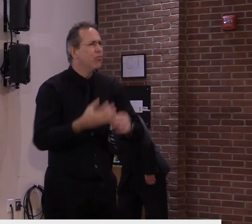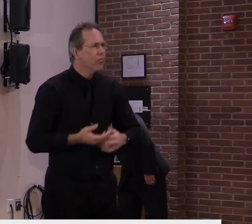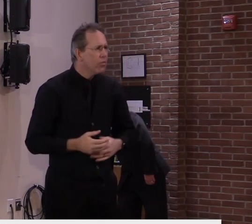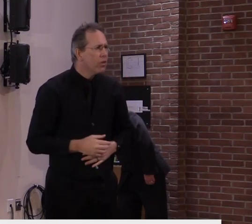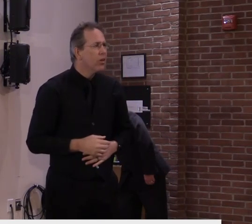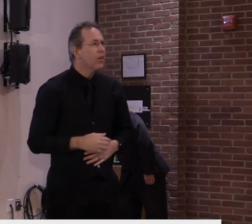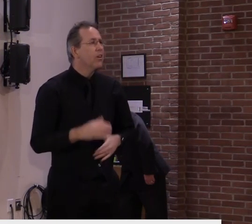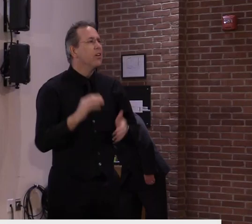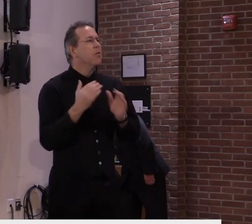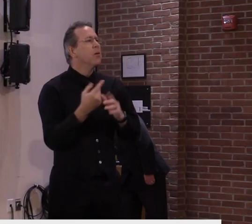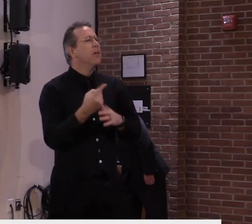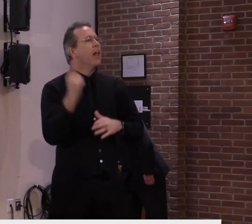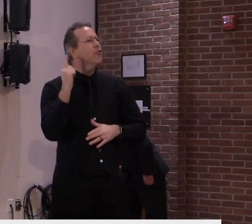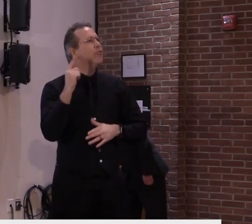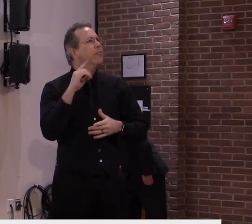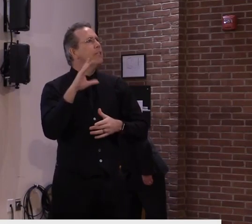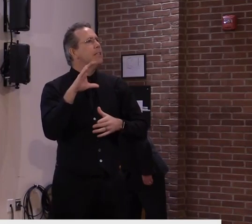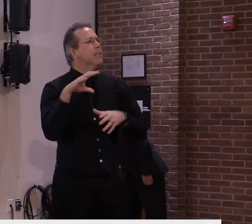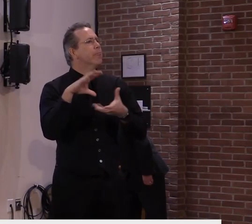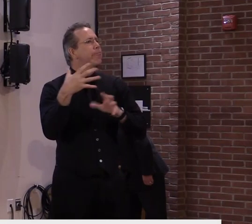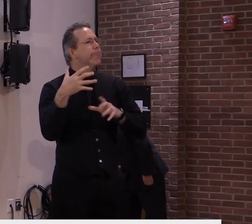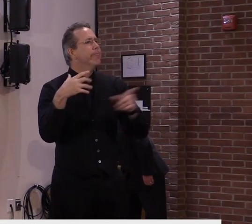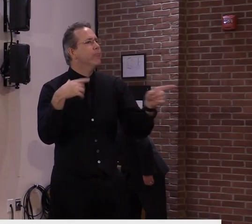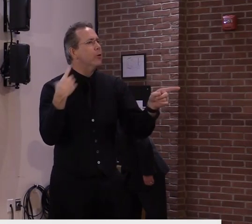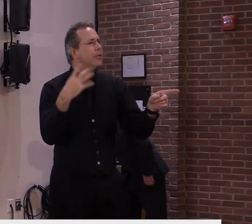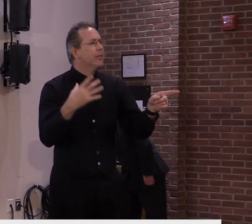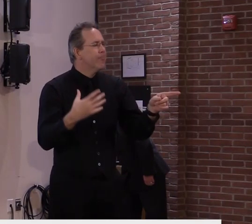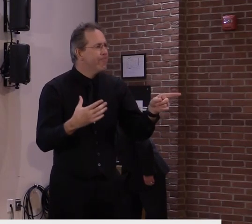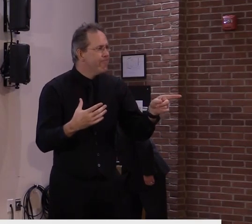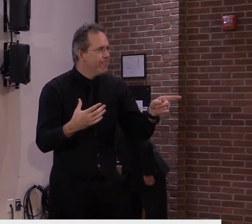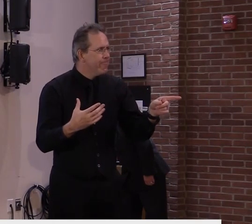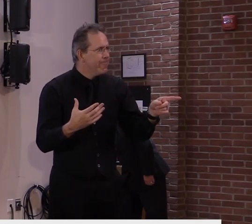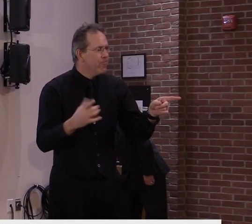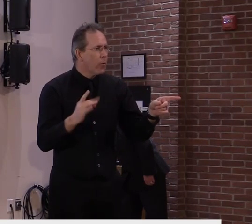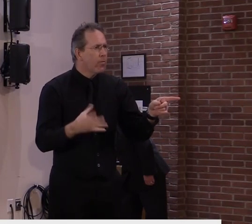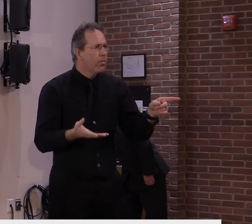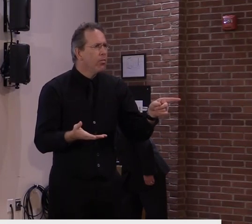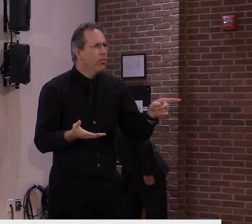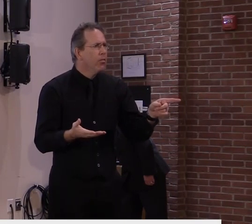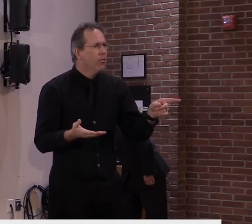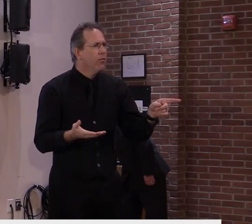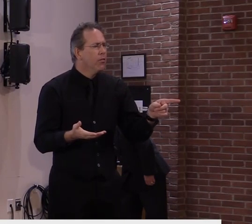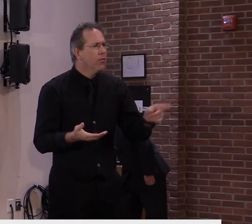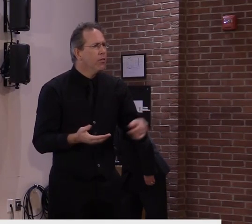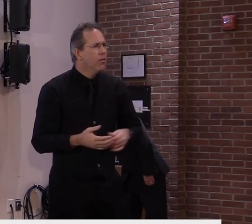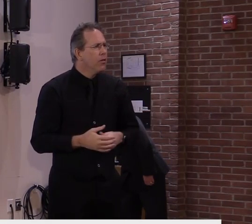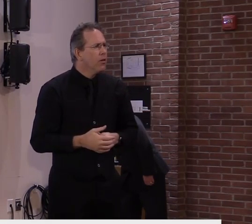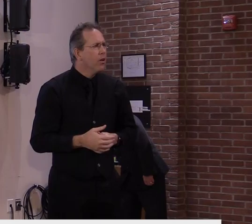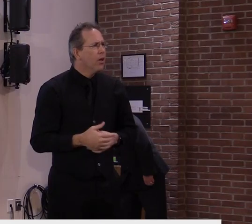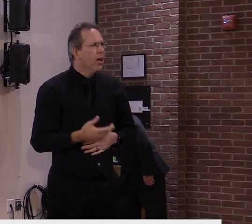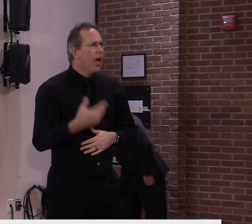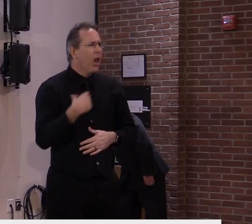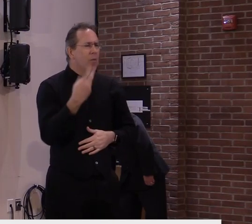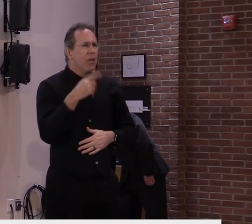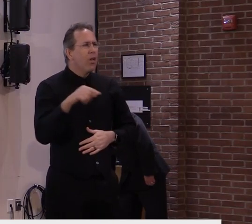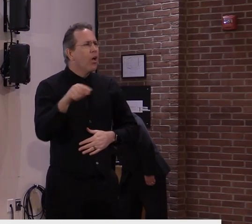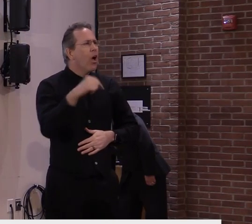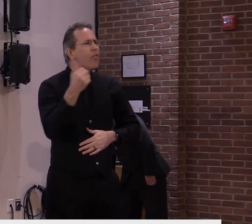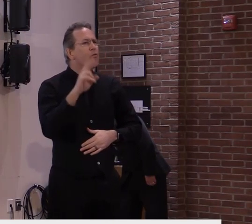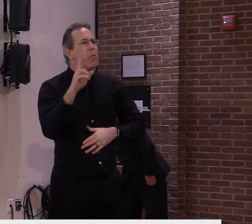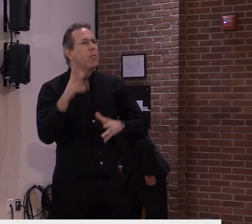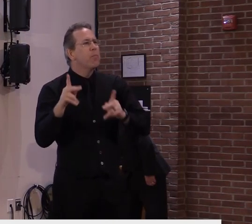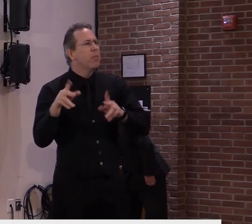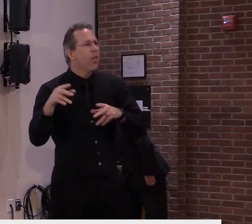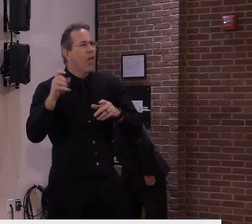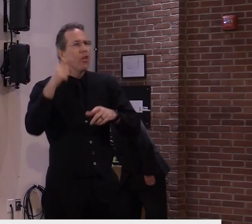And, again, I know there are Republicans in the House and Senate who believe, as I do, that that